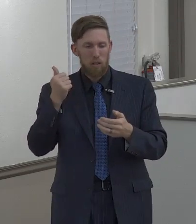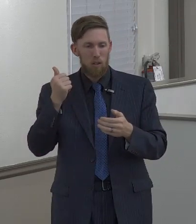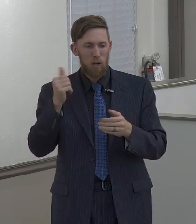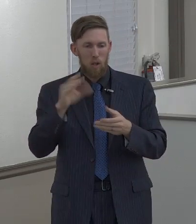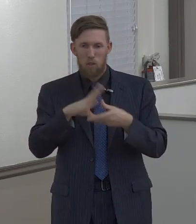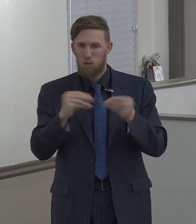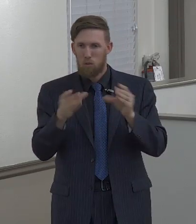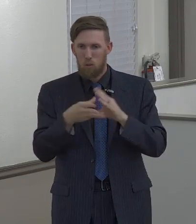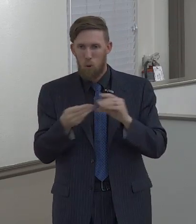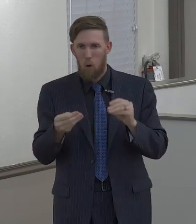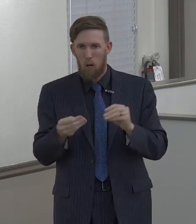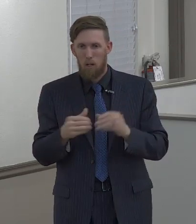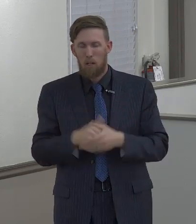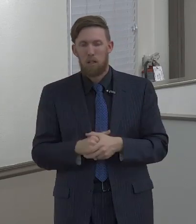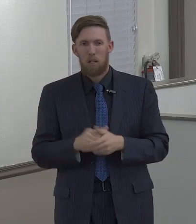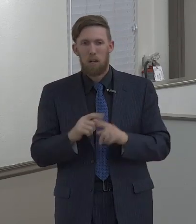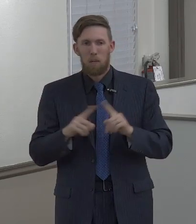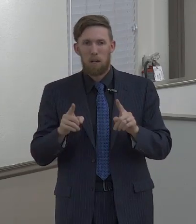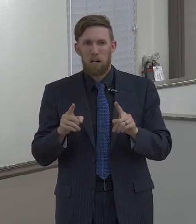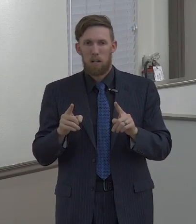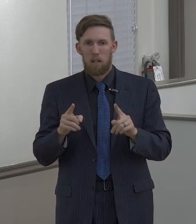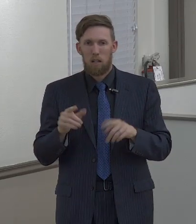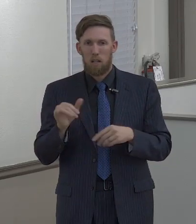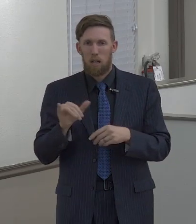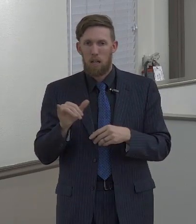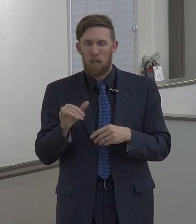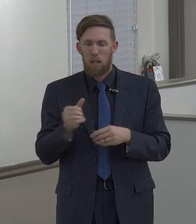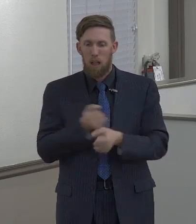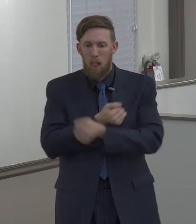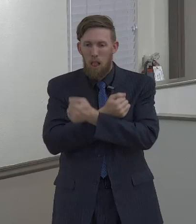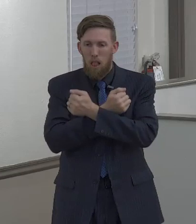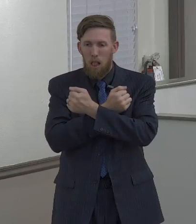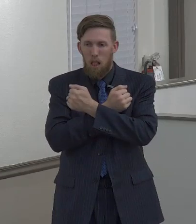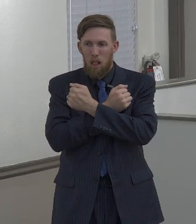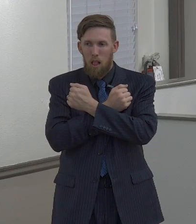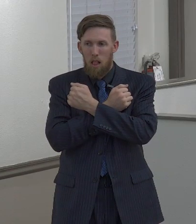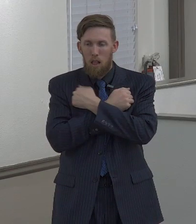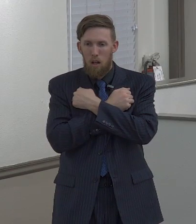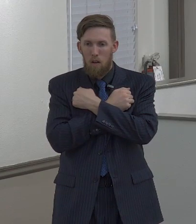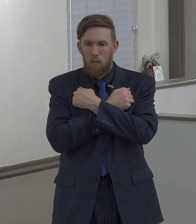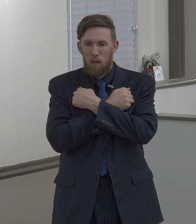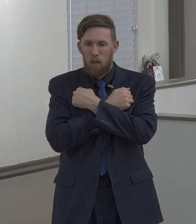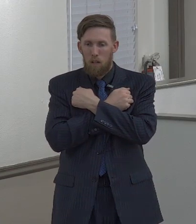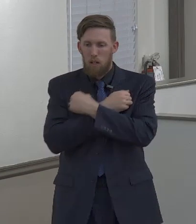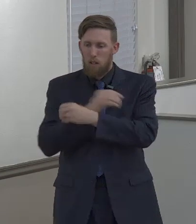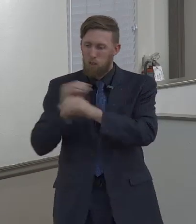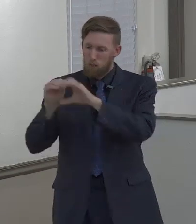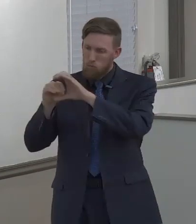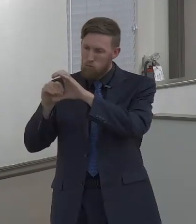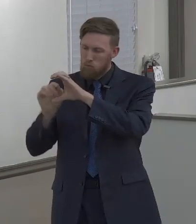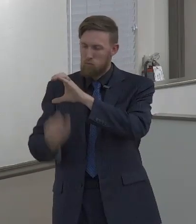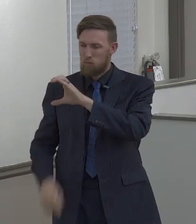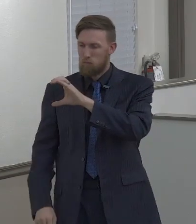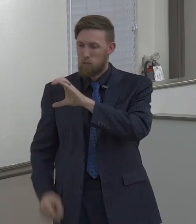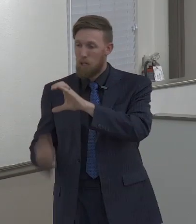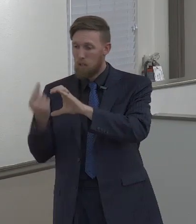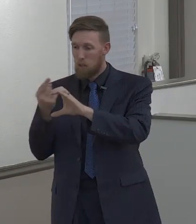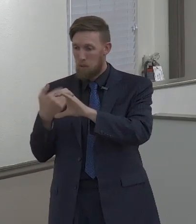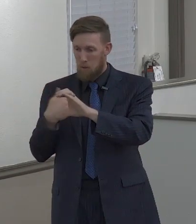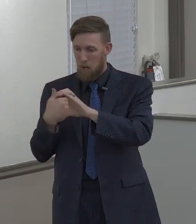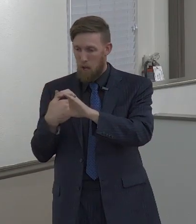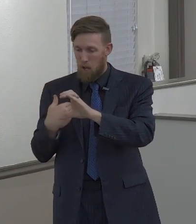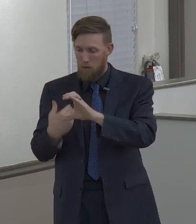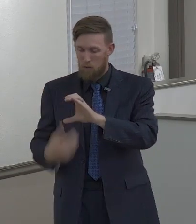and I couldn't come up with something better than this, but think of love as a resource. It's